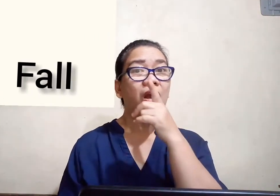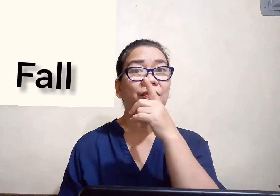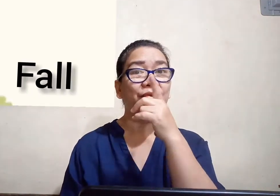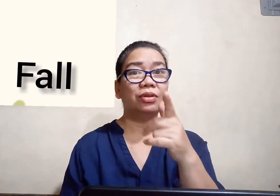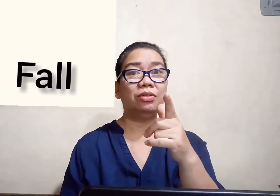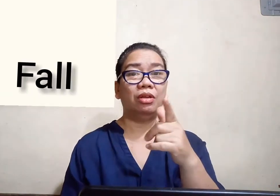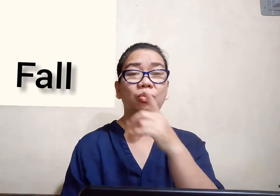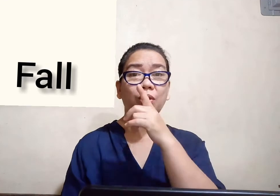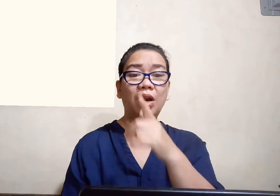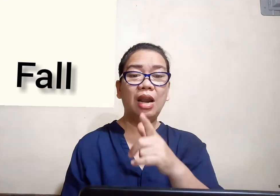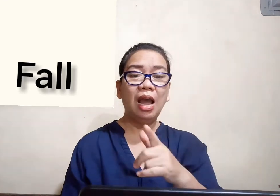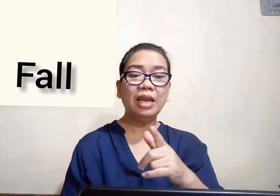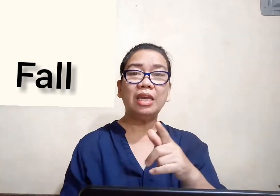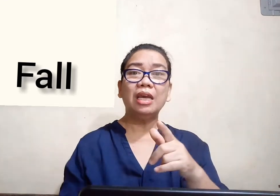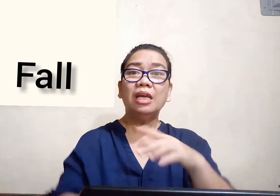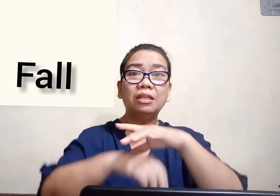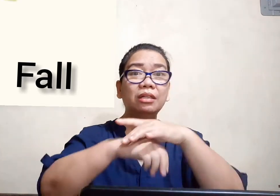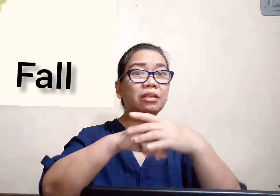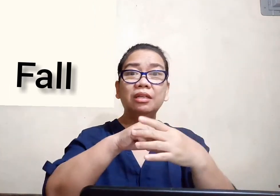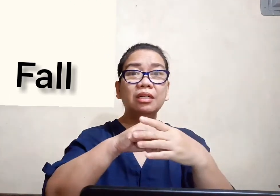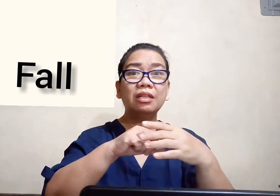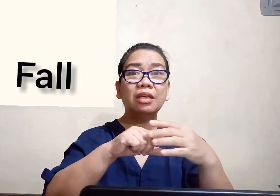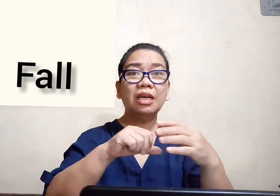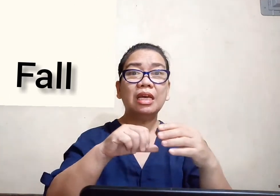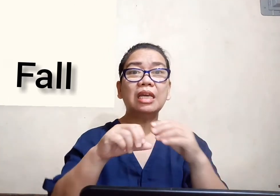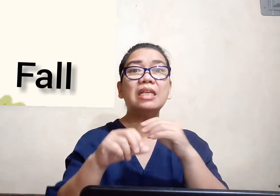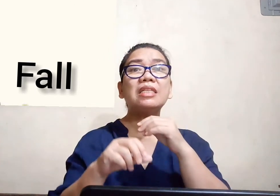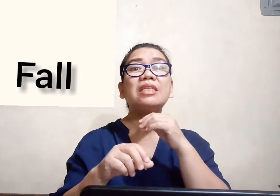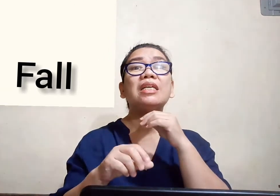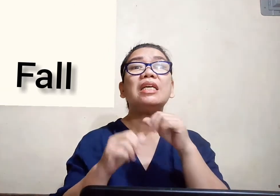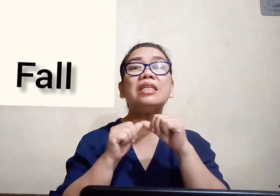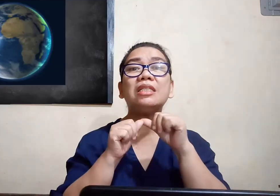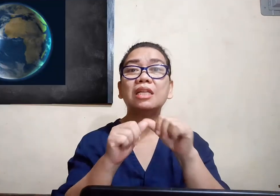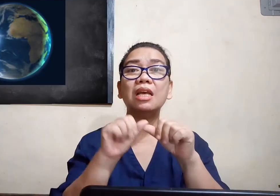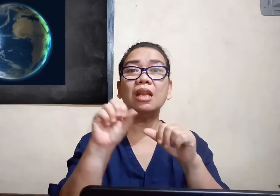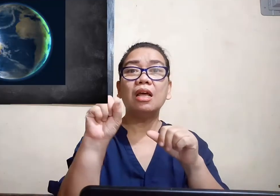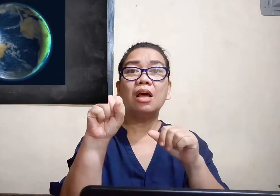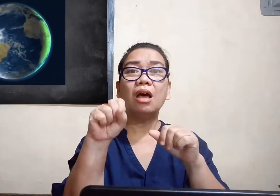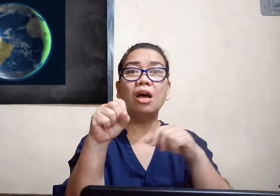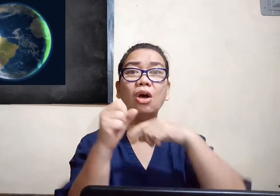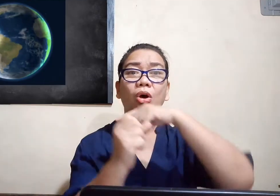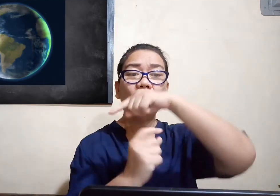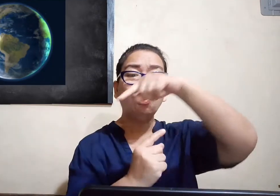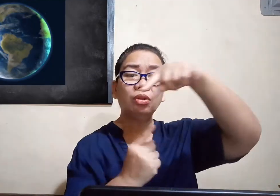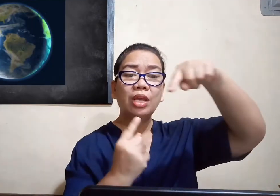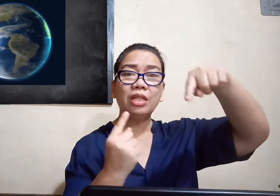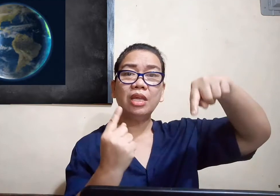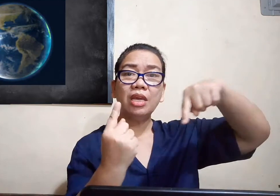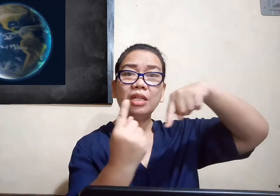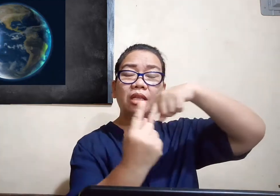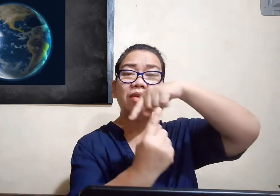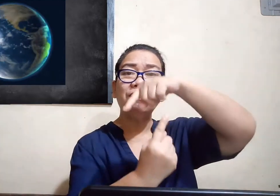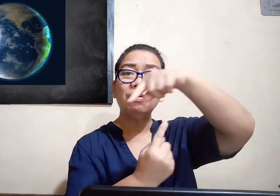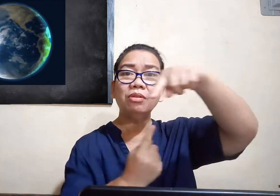fortunate we are lucky that Earth is still rotating it revolves